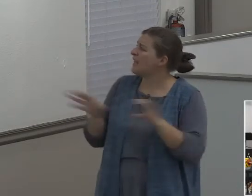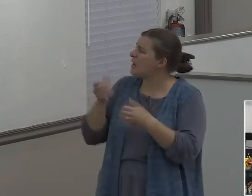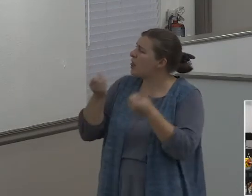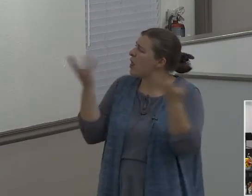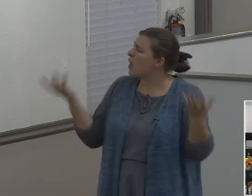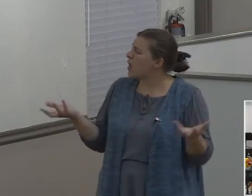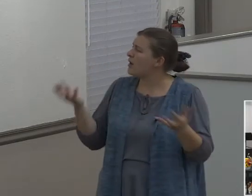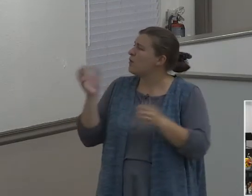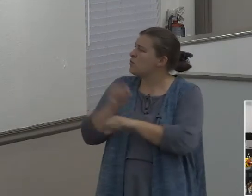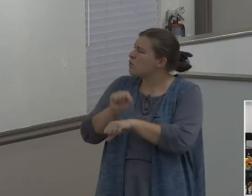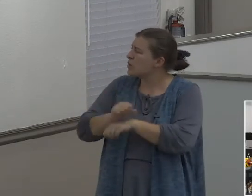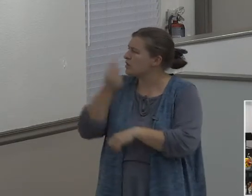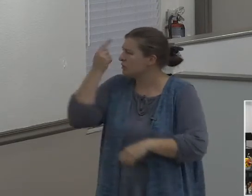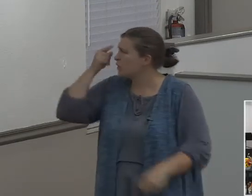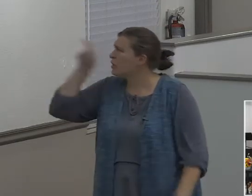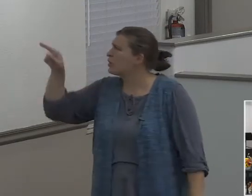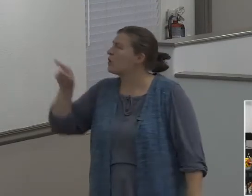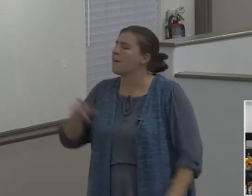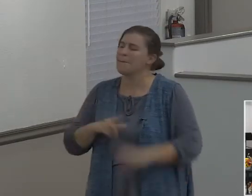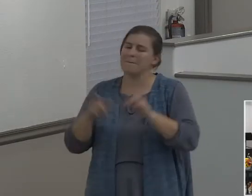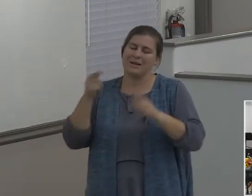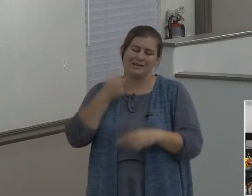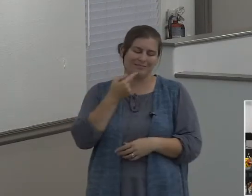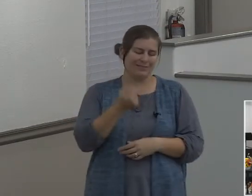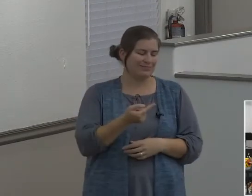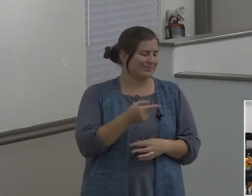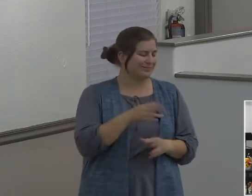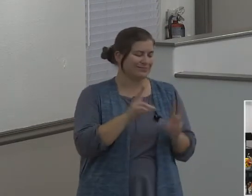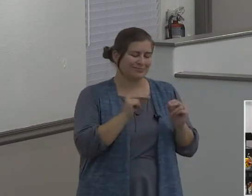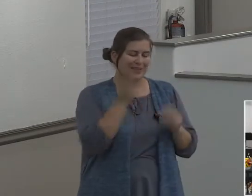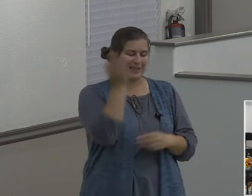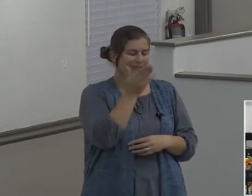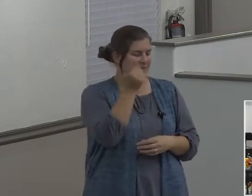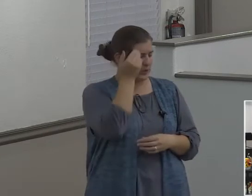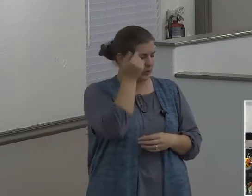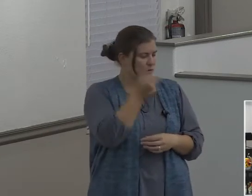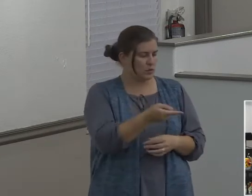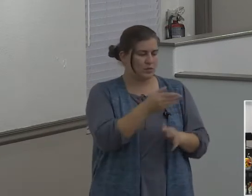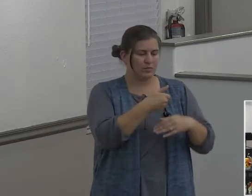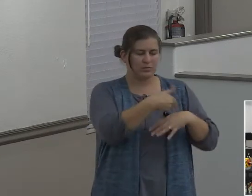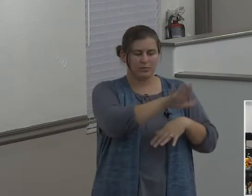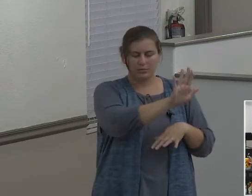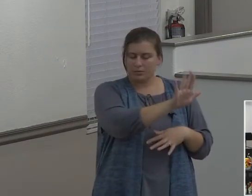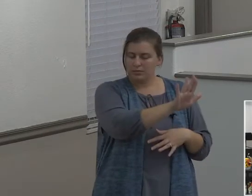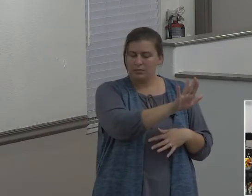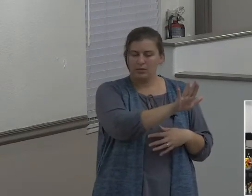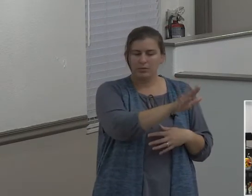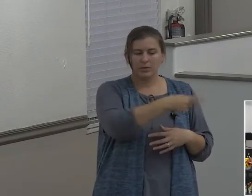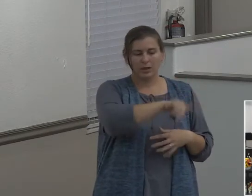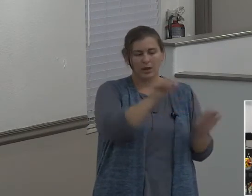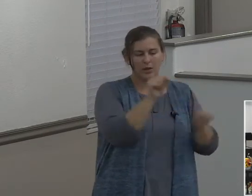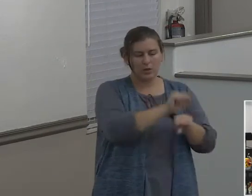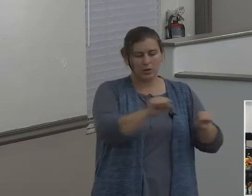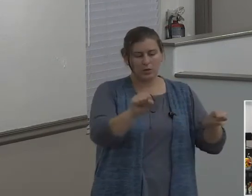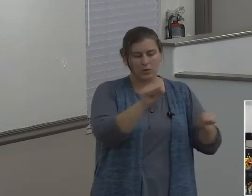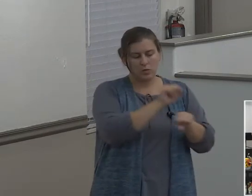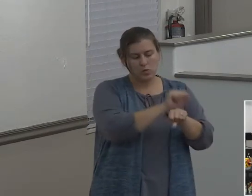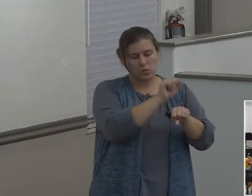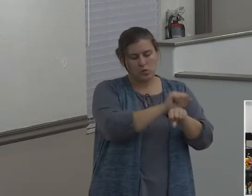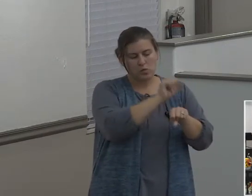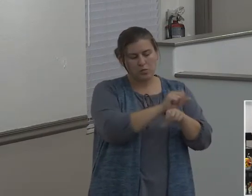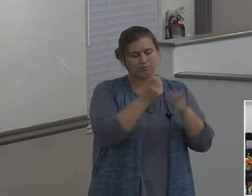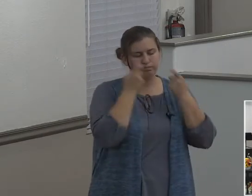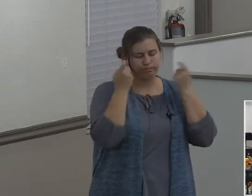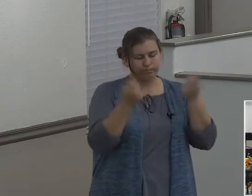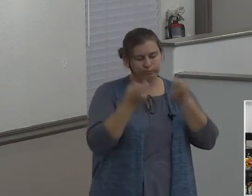And then will I profess unto them, I never knew you. Depart from me, ye that work iniquity. Played the game.